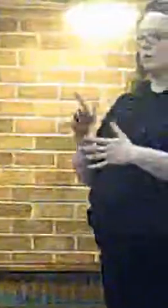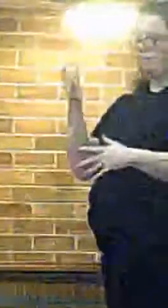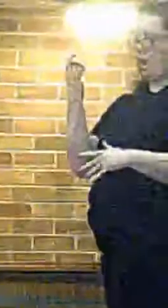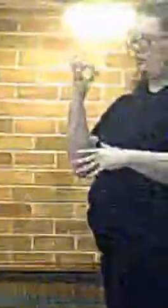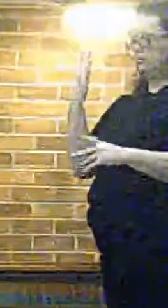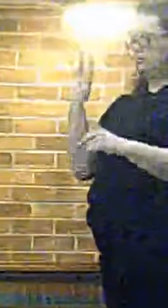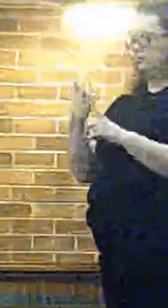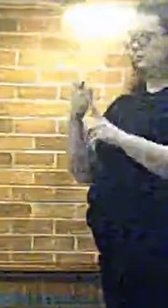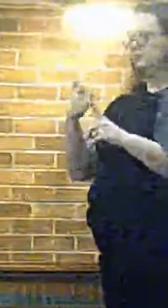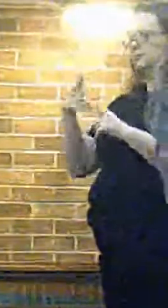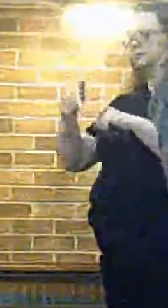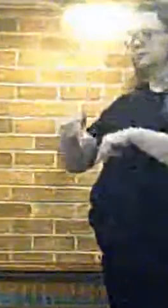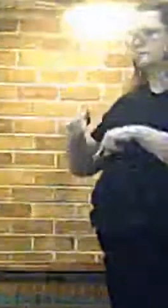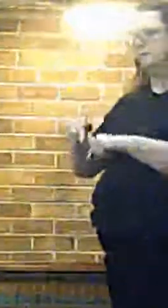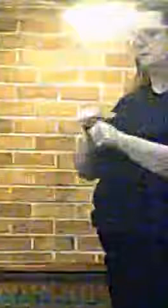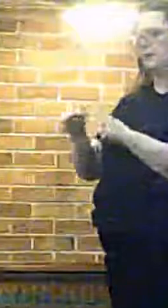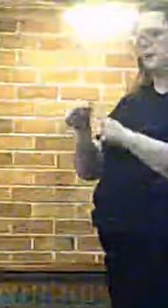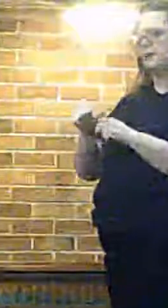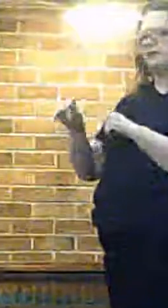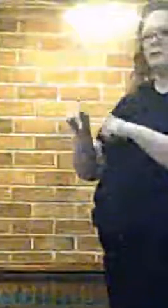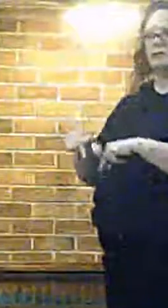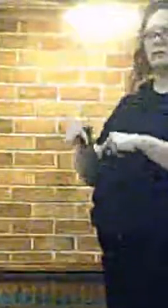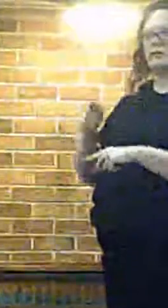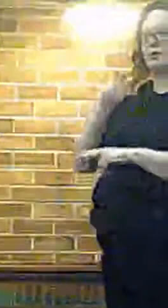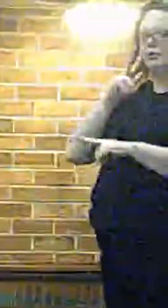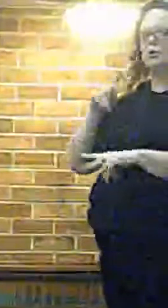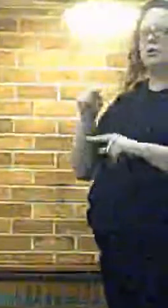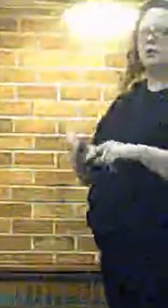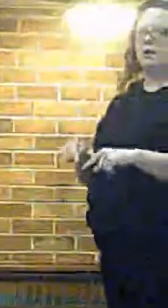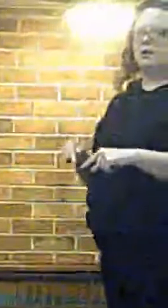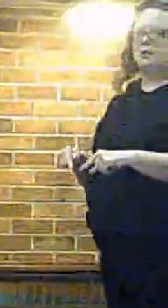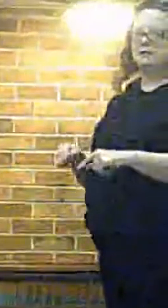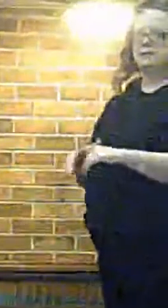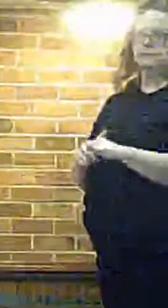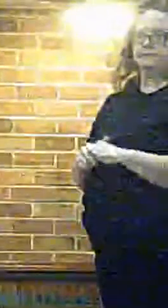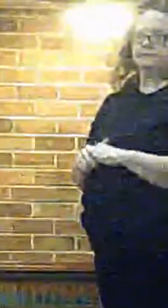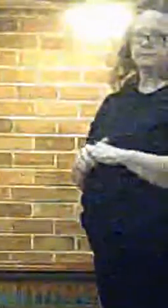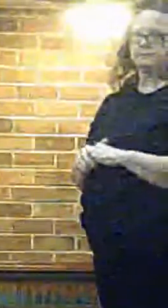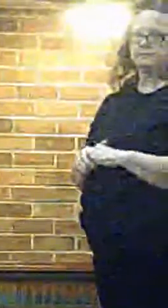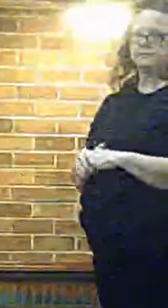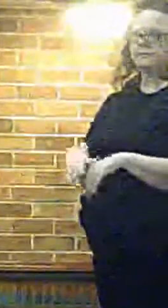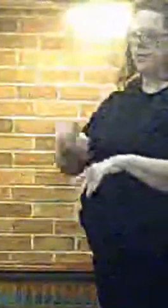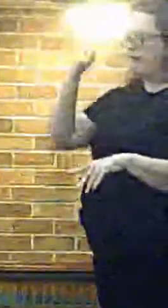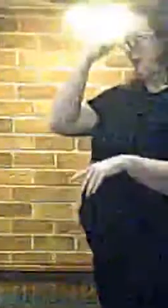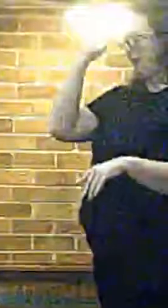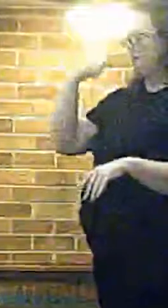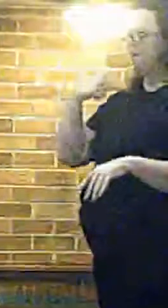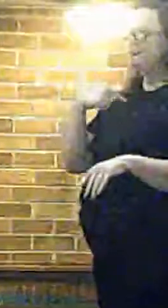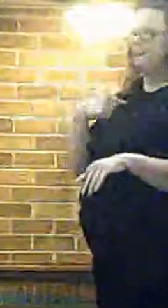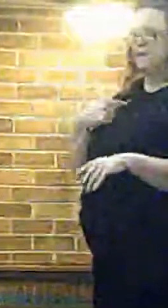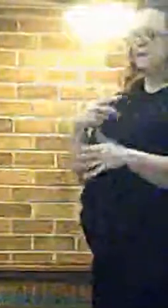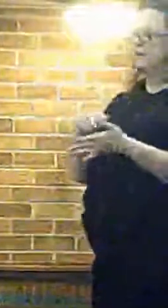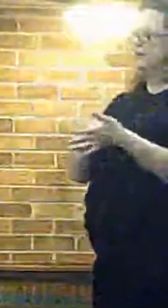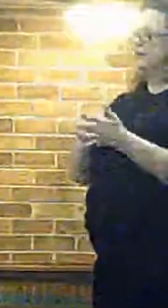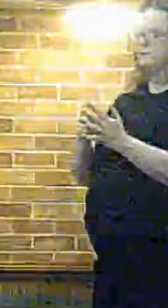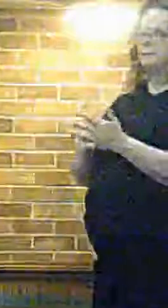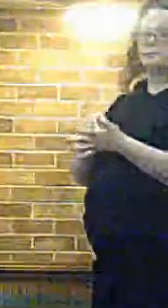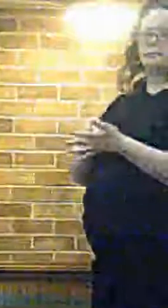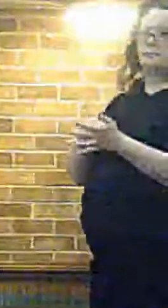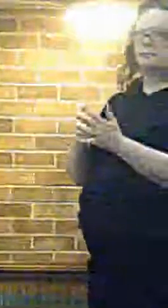a place to be built, you've got to look at it. But I don't think that the planning commission